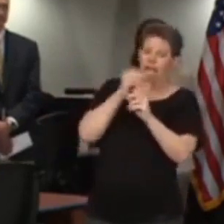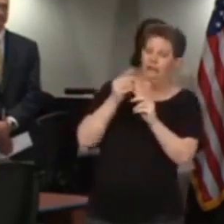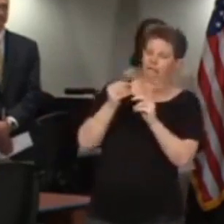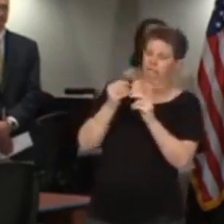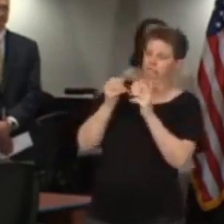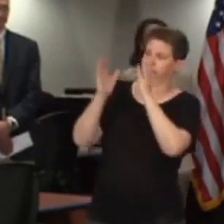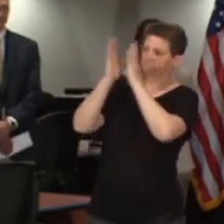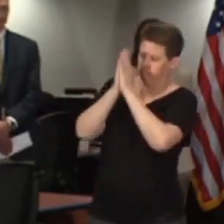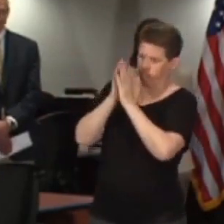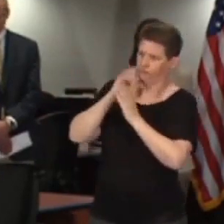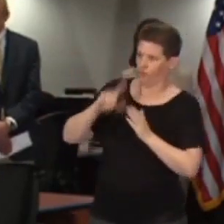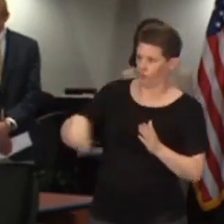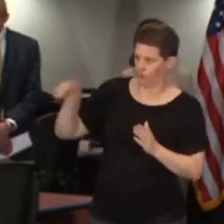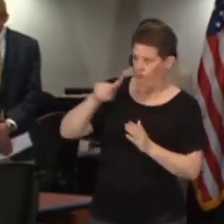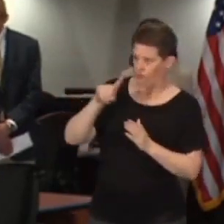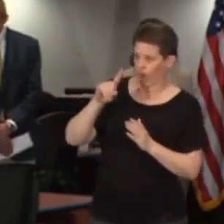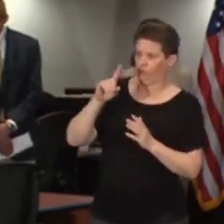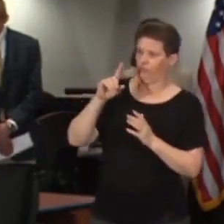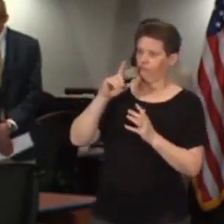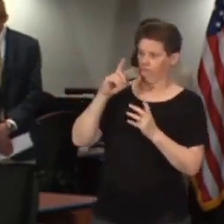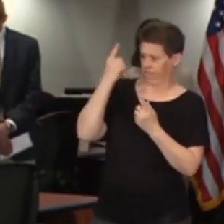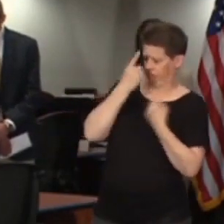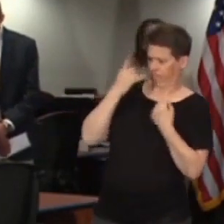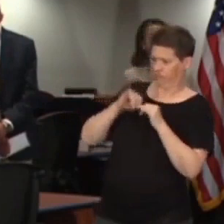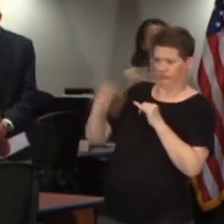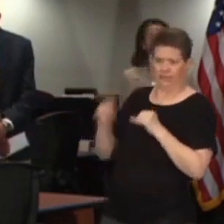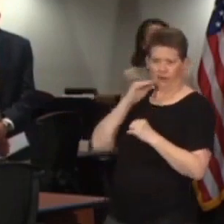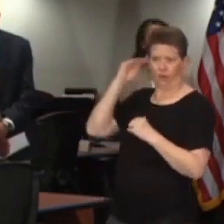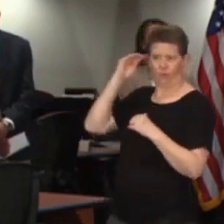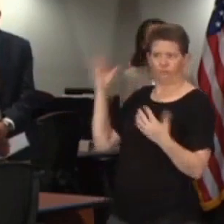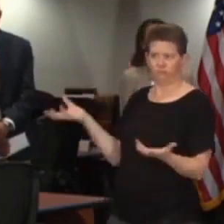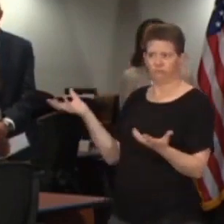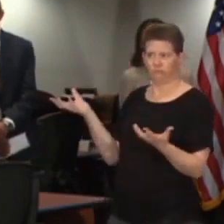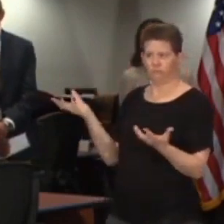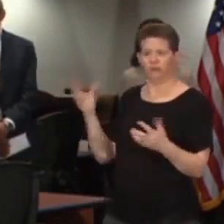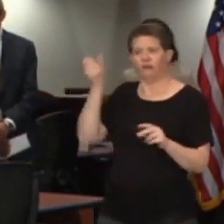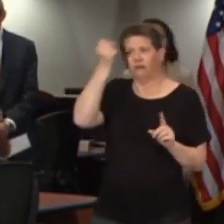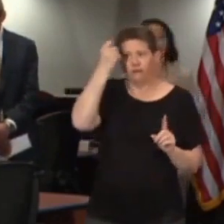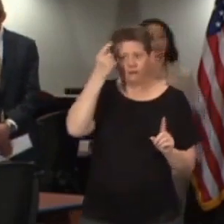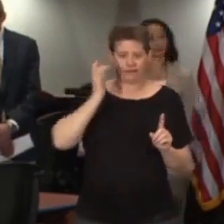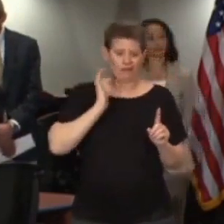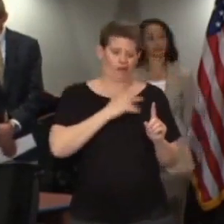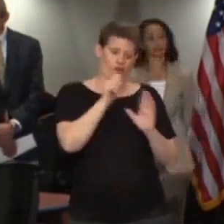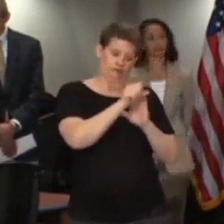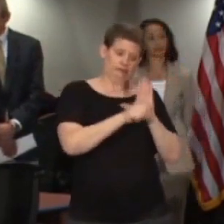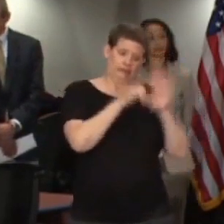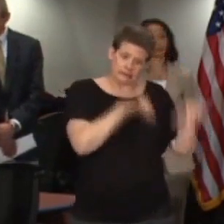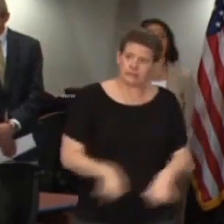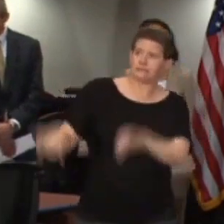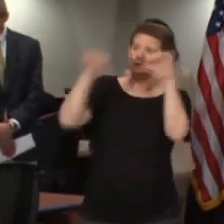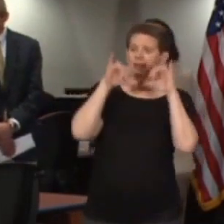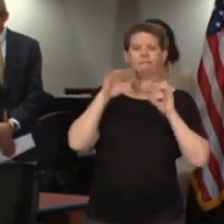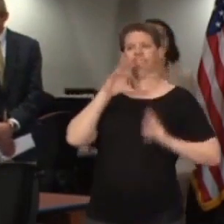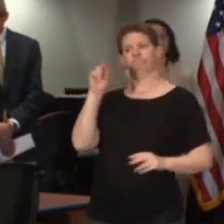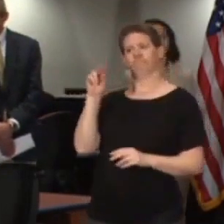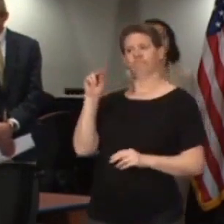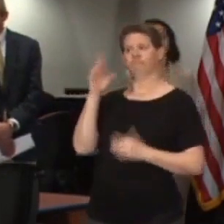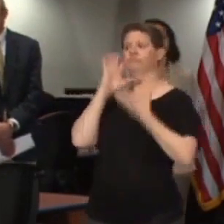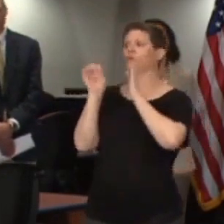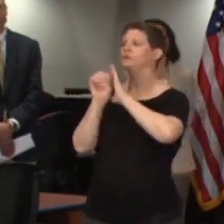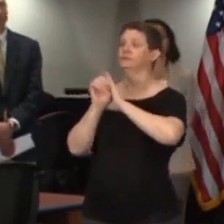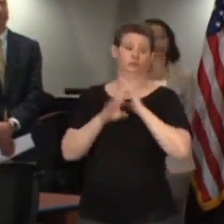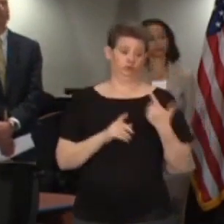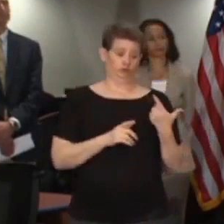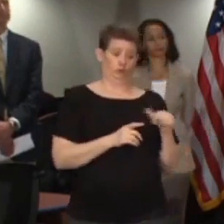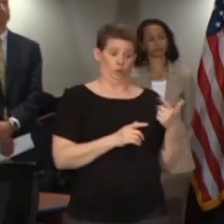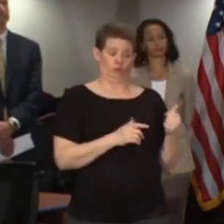are taking a deliberate approach. Our state is not like everyone else's state. Georgia, for example, has